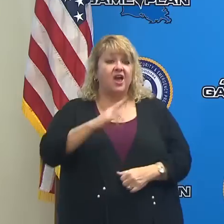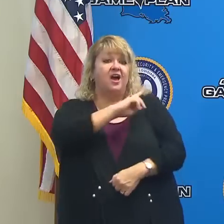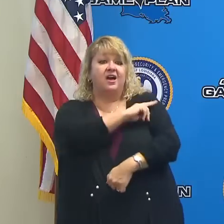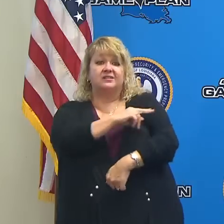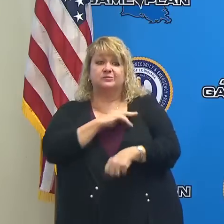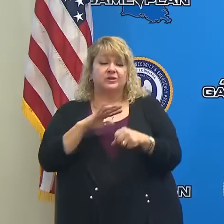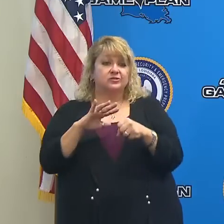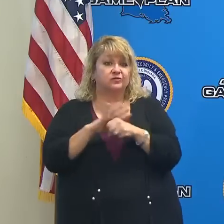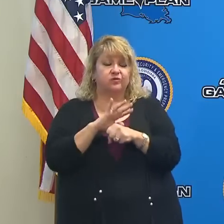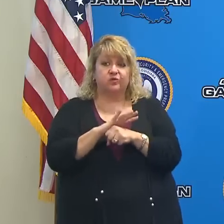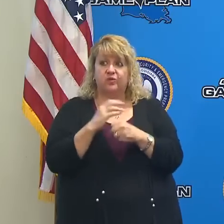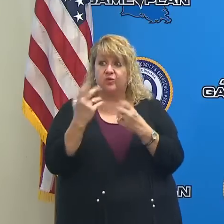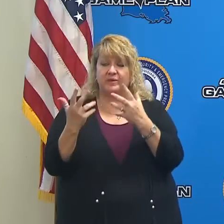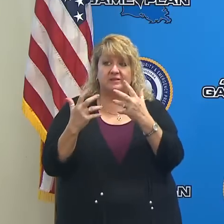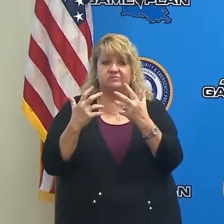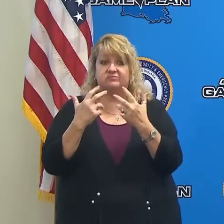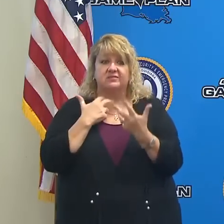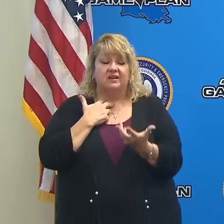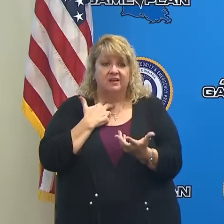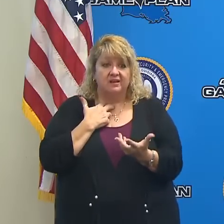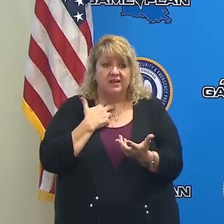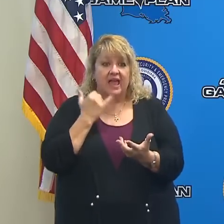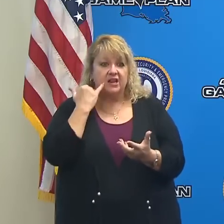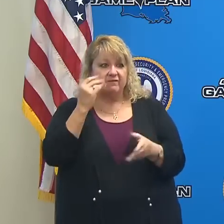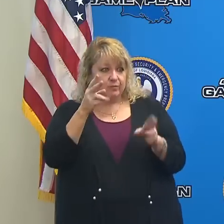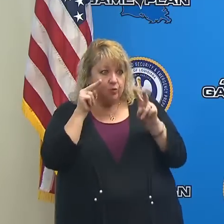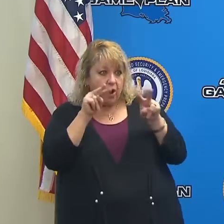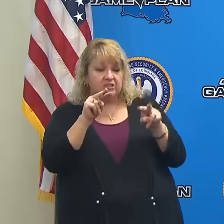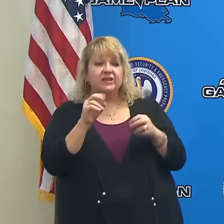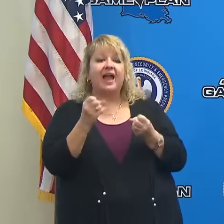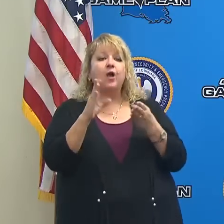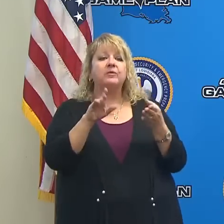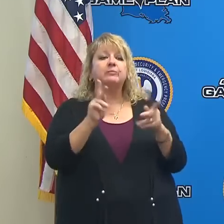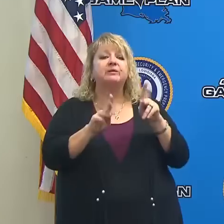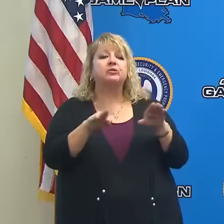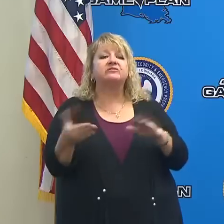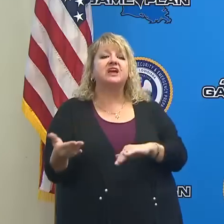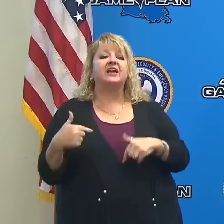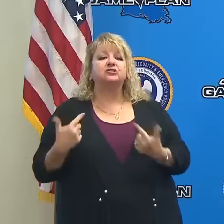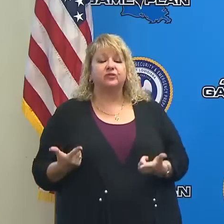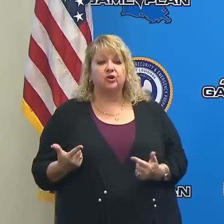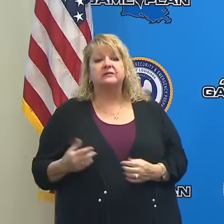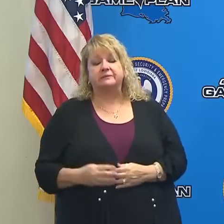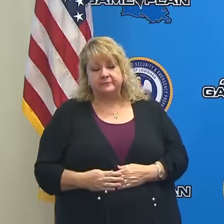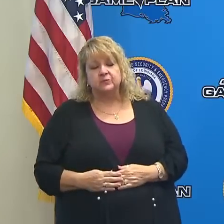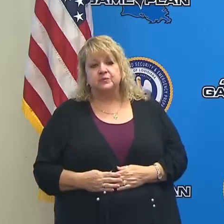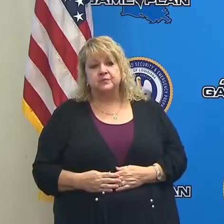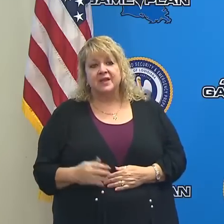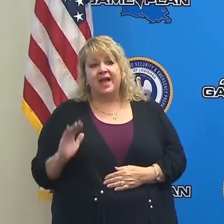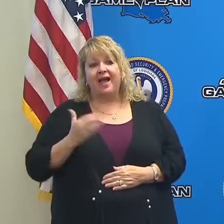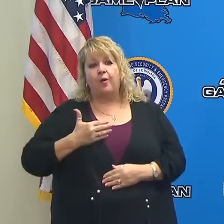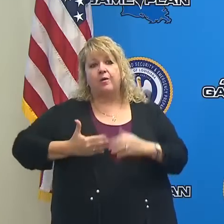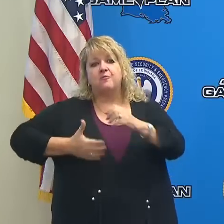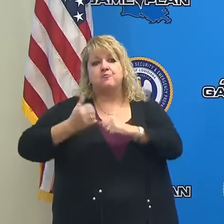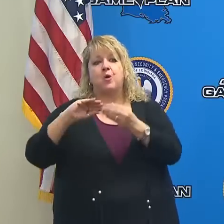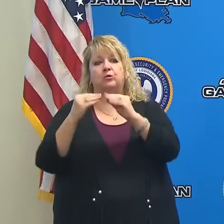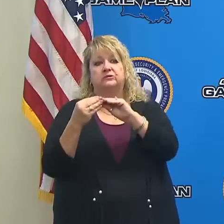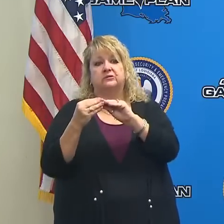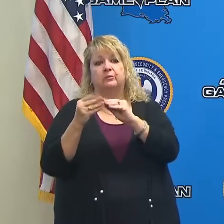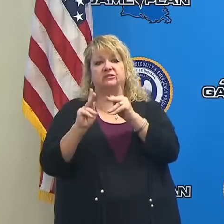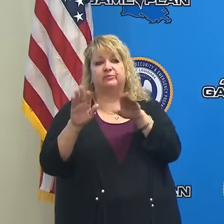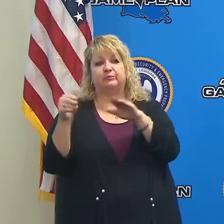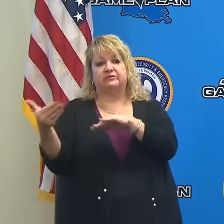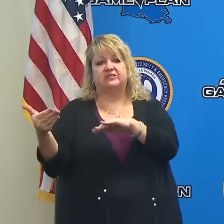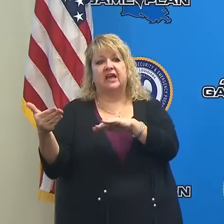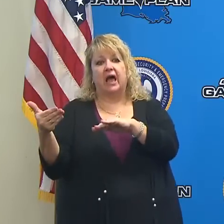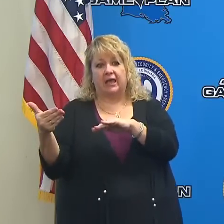And if anybody has been paying attention to the death reports this week, you'll see that we've had some of the highest numbers at any point in